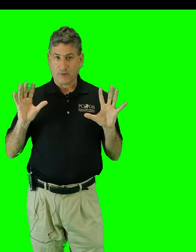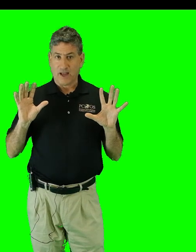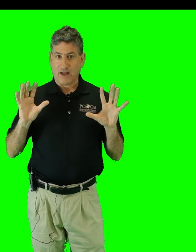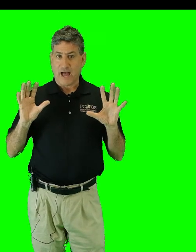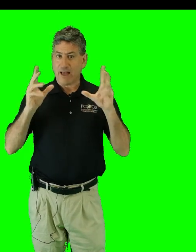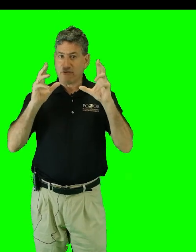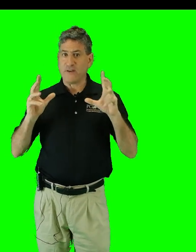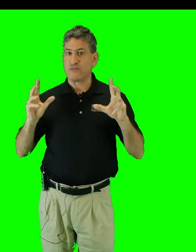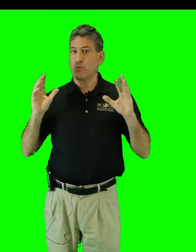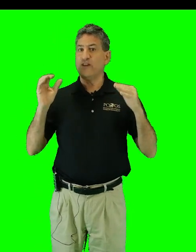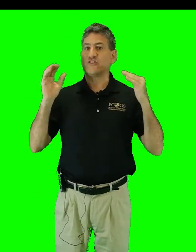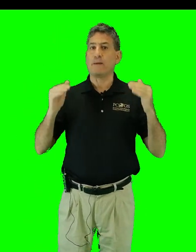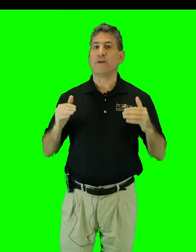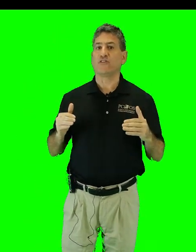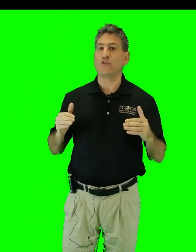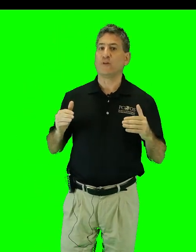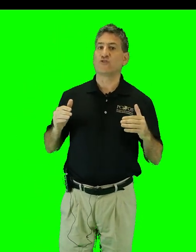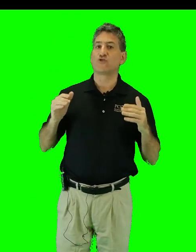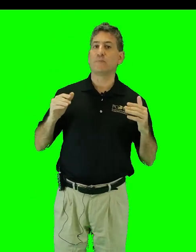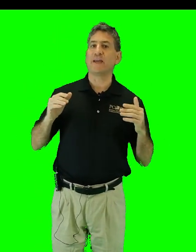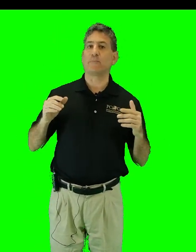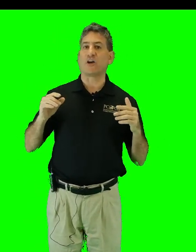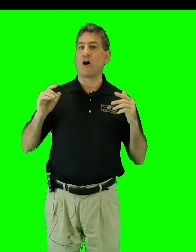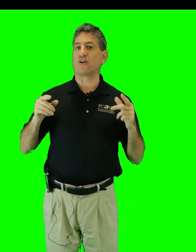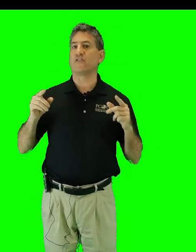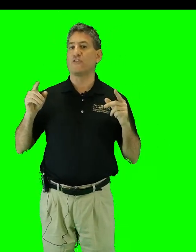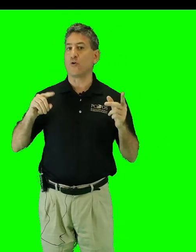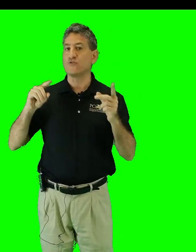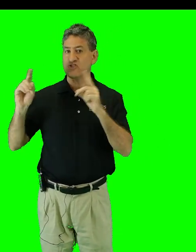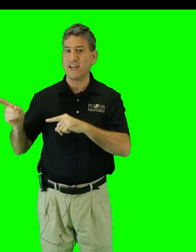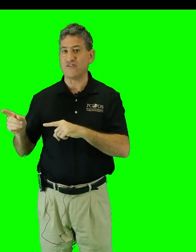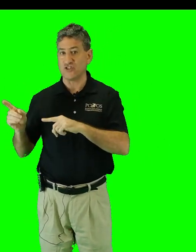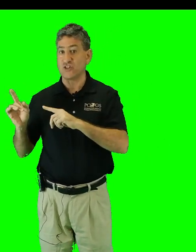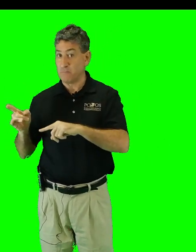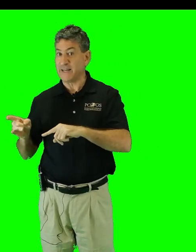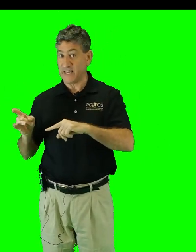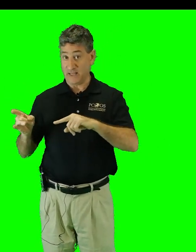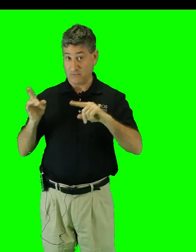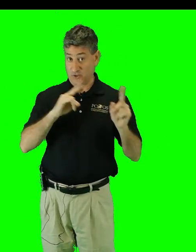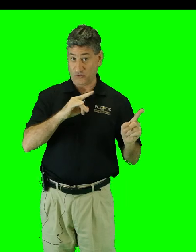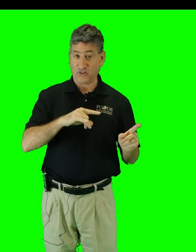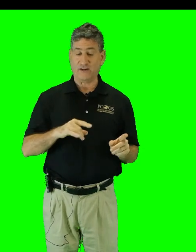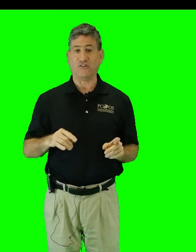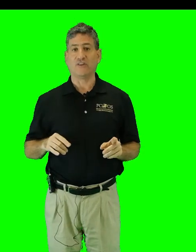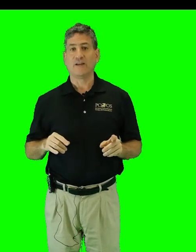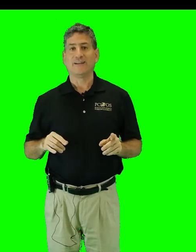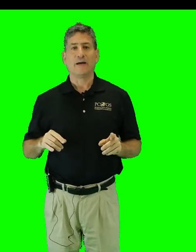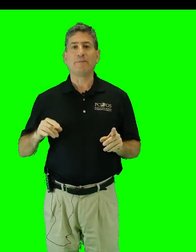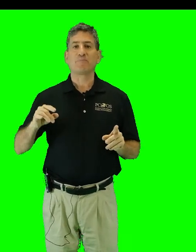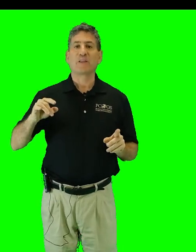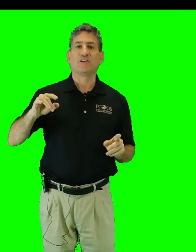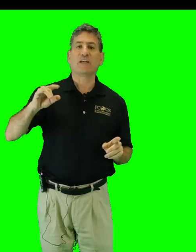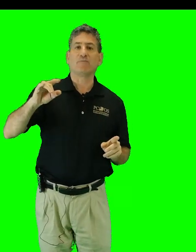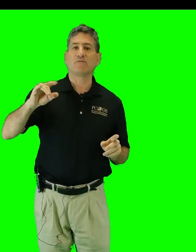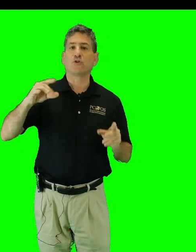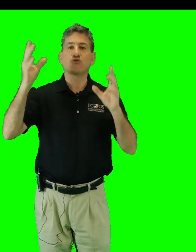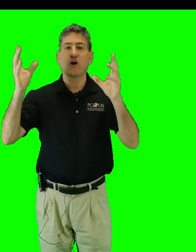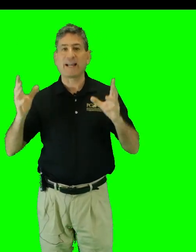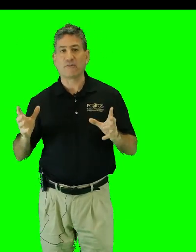I have faith that we sapient humans should be able to harness those changes to mitigate those changes. I mean look at good drawdown